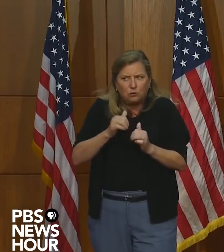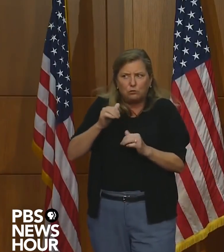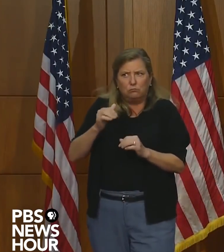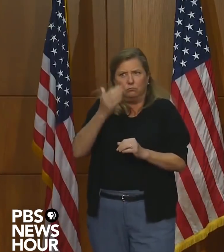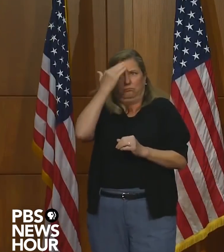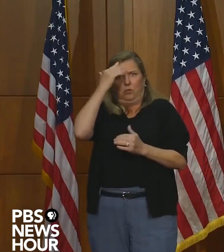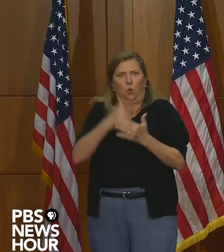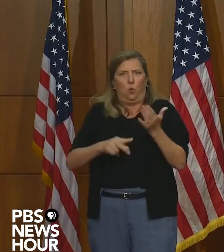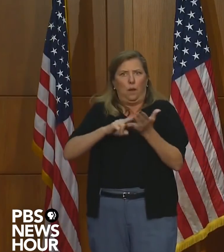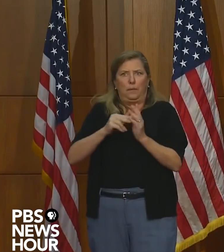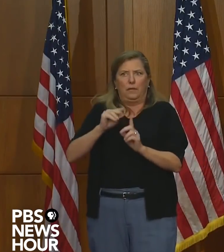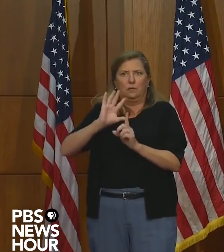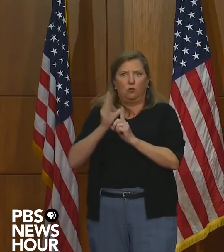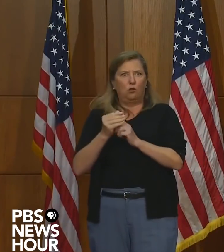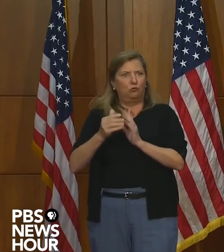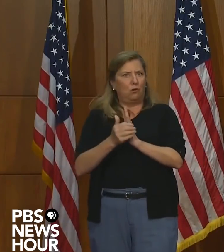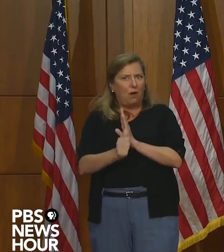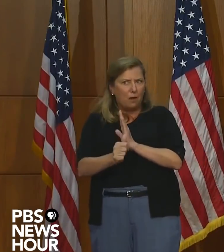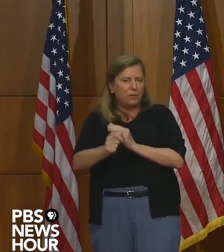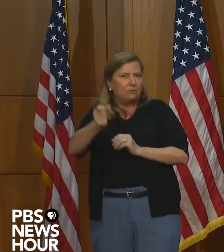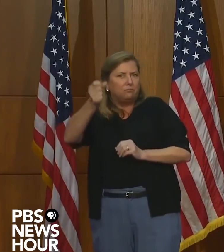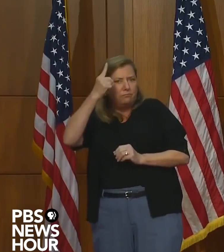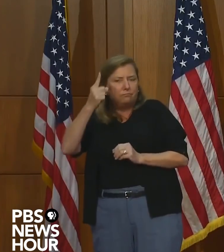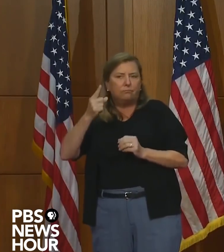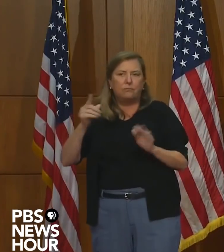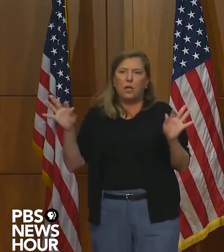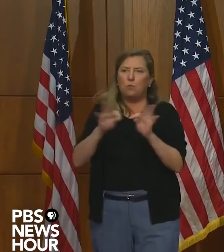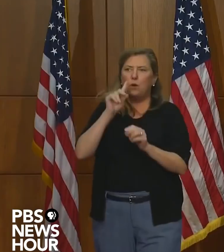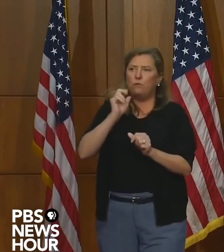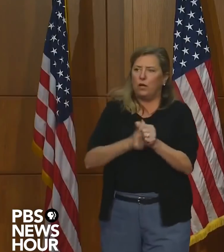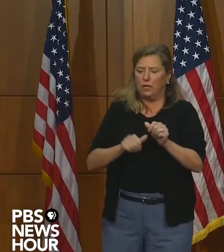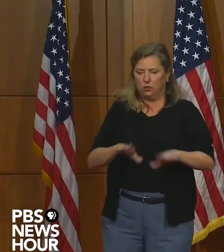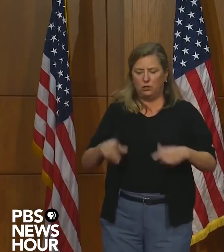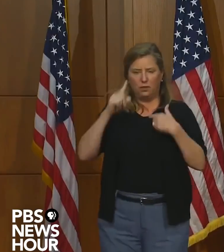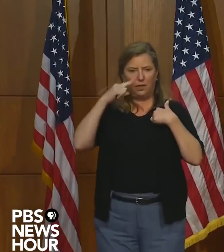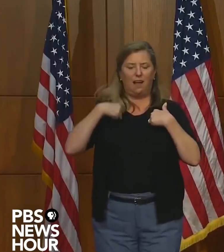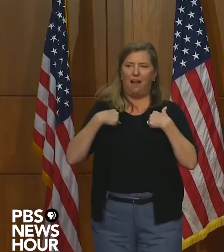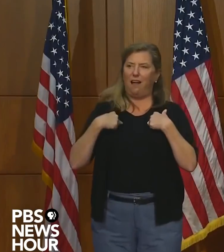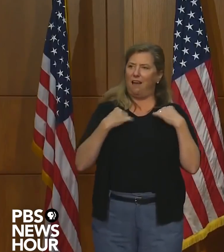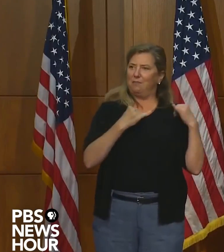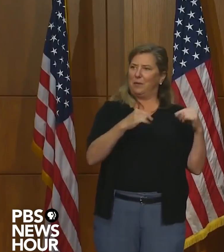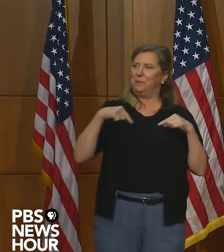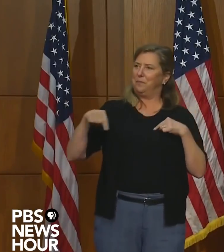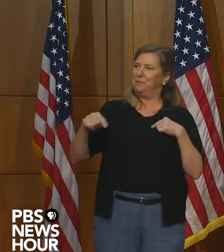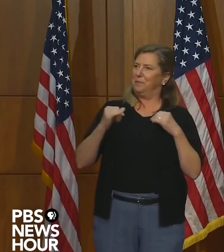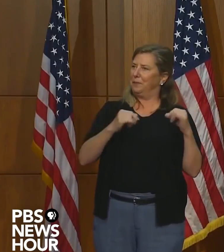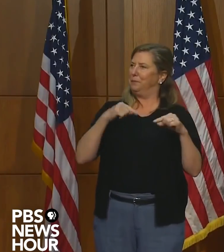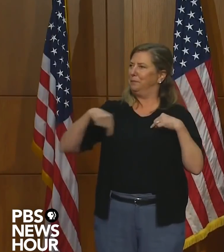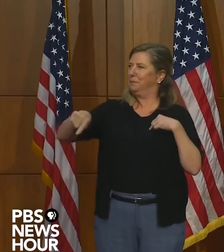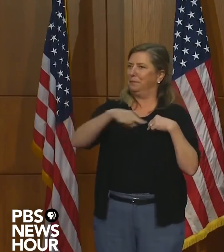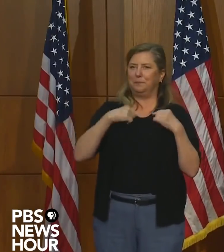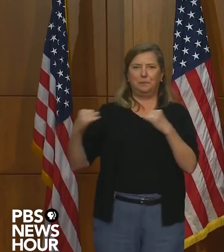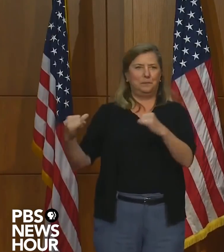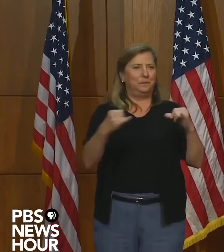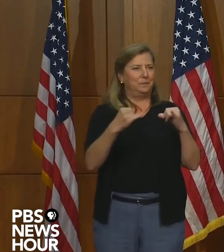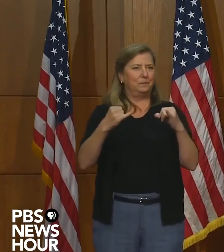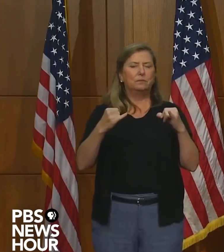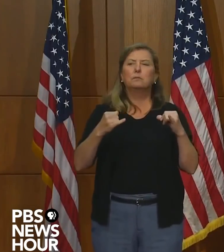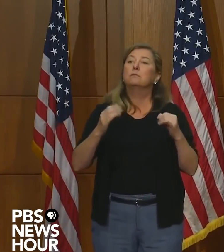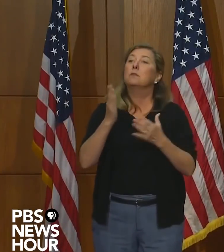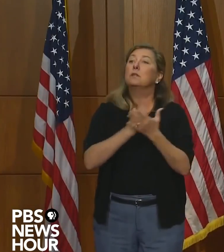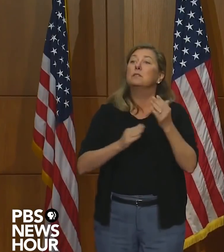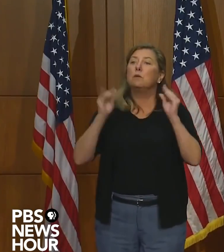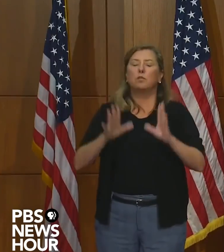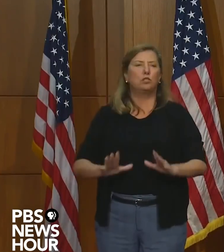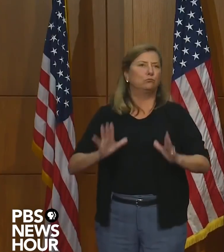cultural competence for educators to make sure that every child sees themself in every classroom. We have phenomenal educators in Virginia that are doing this